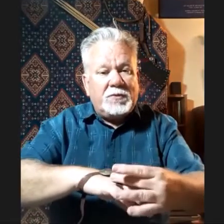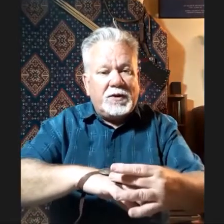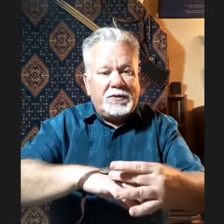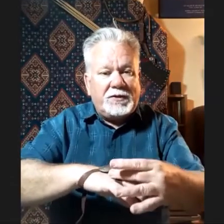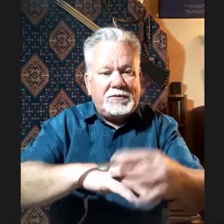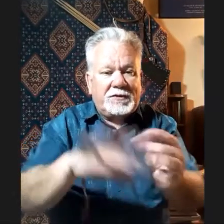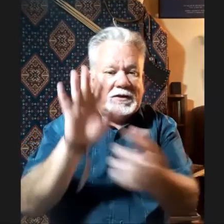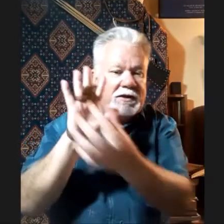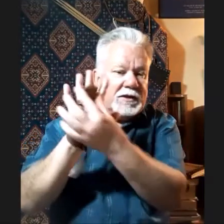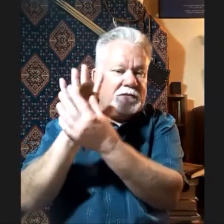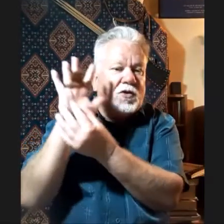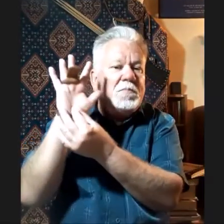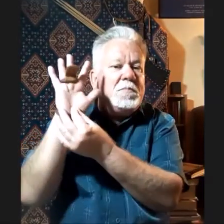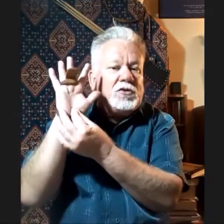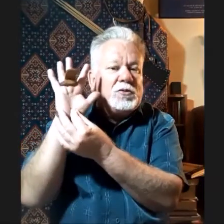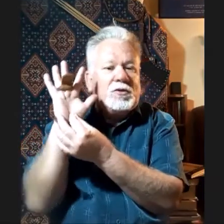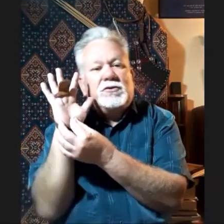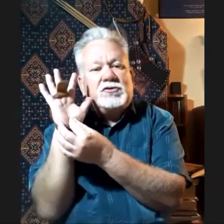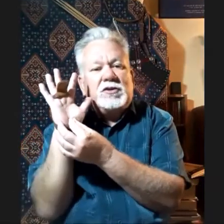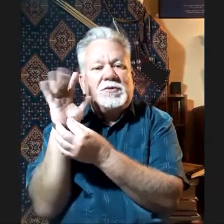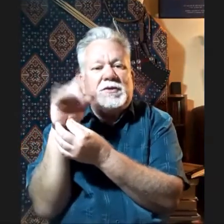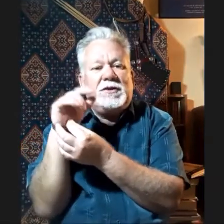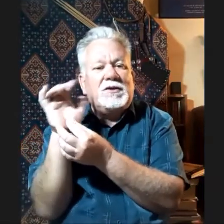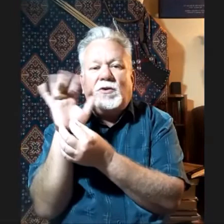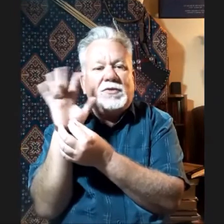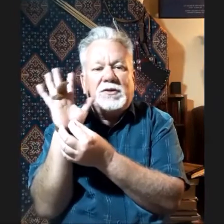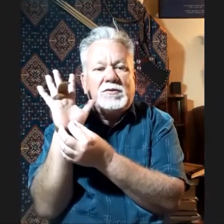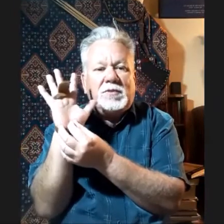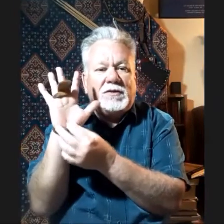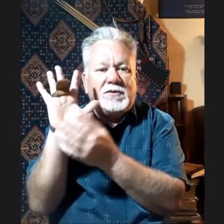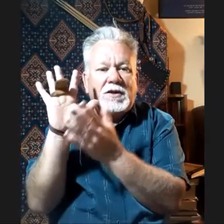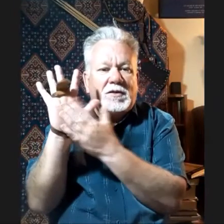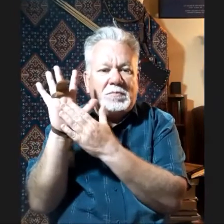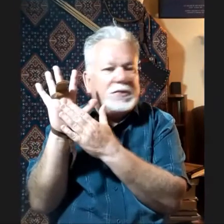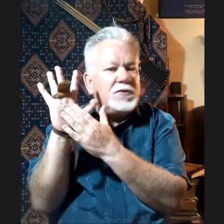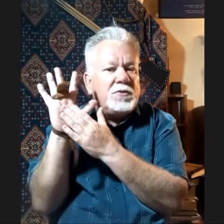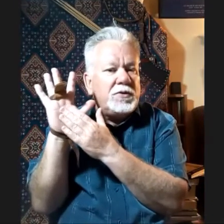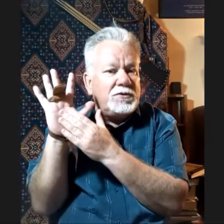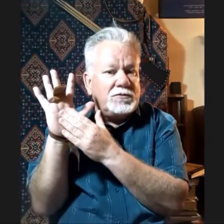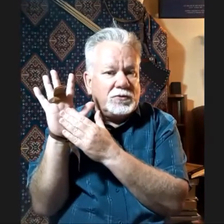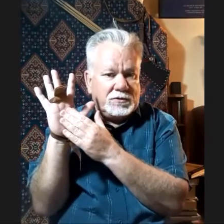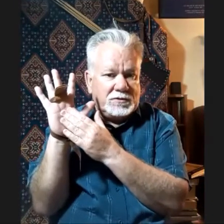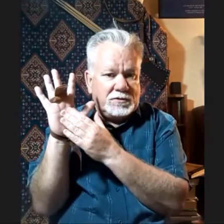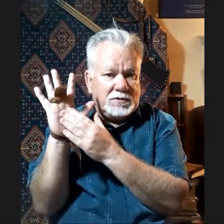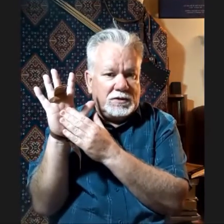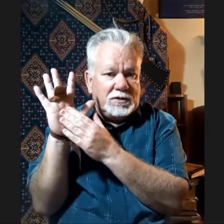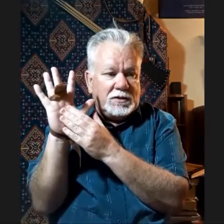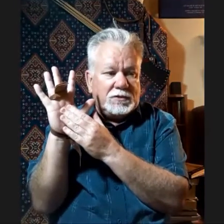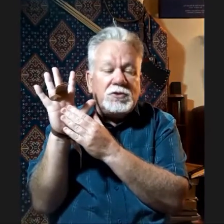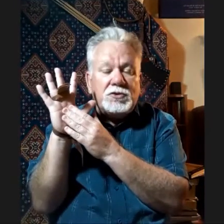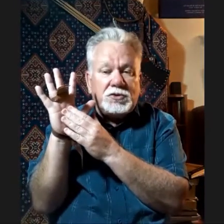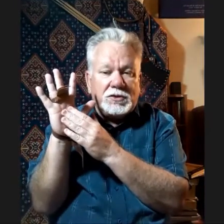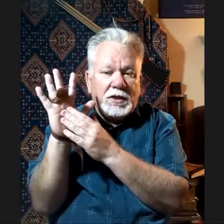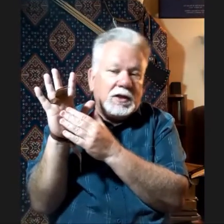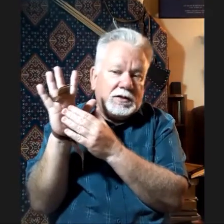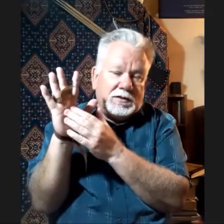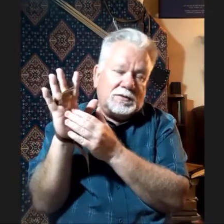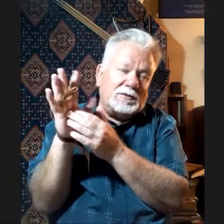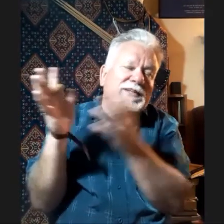why these are there, they've got multiple little straps in here to hold things in place. But there's no reason for it. Usually, in